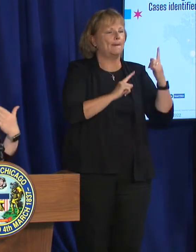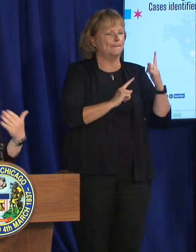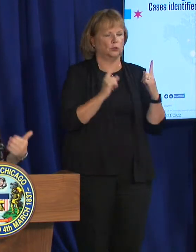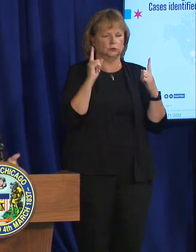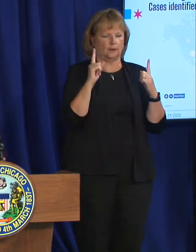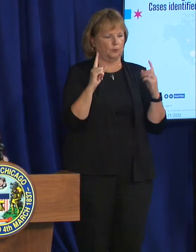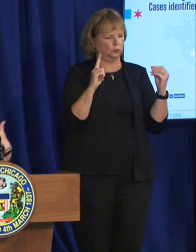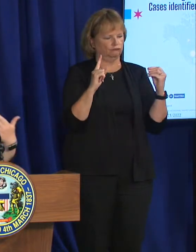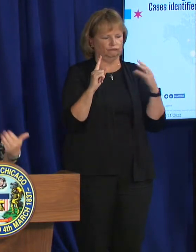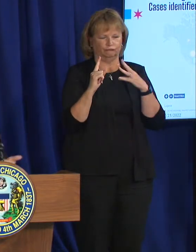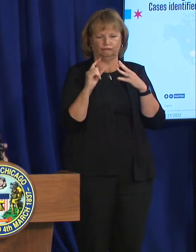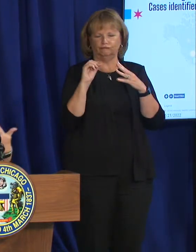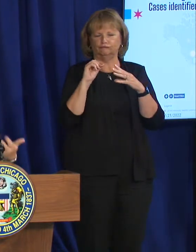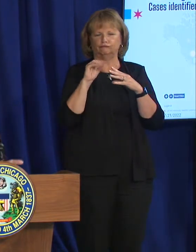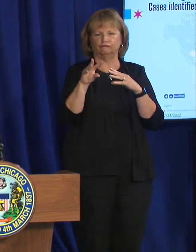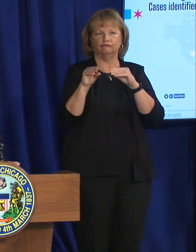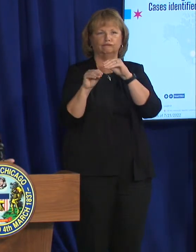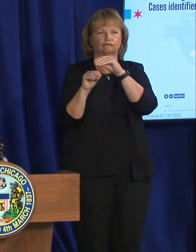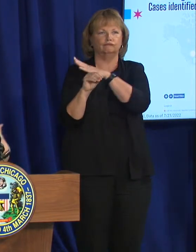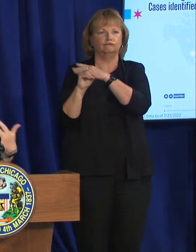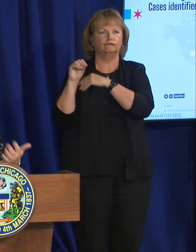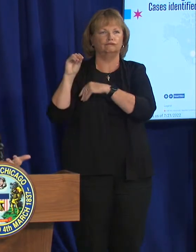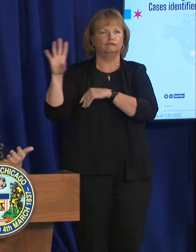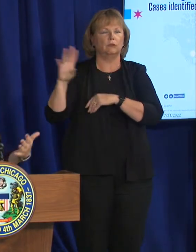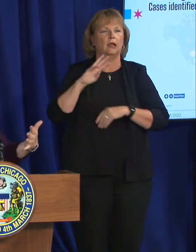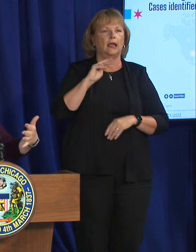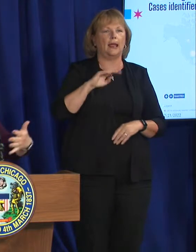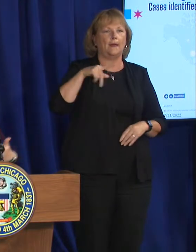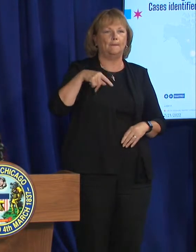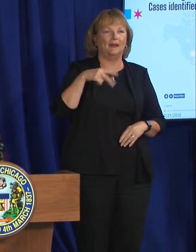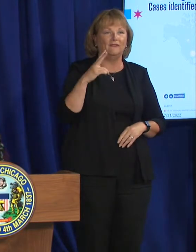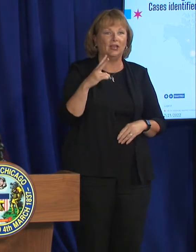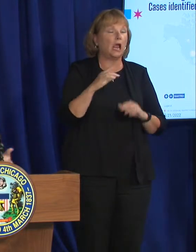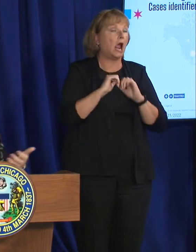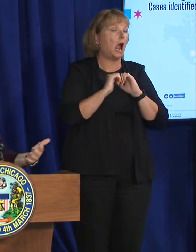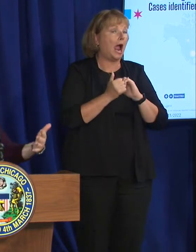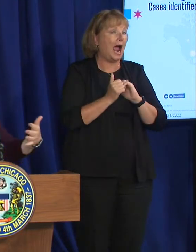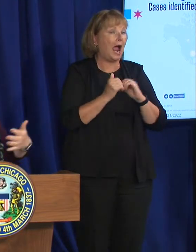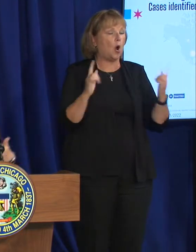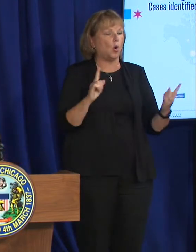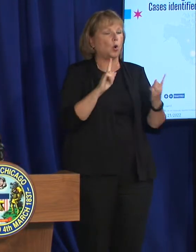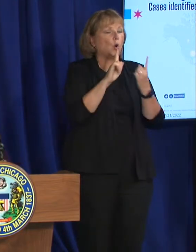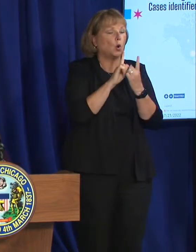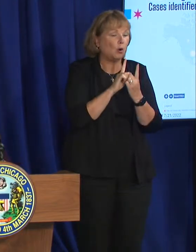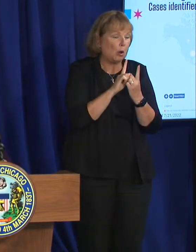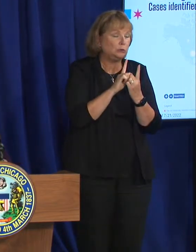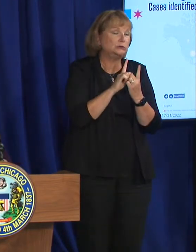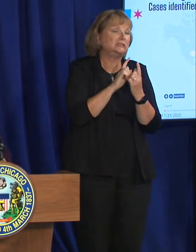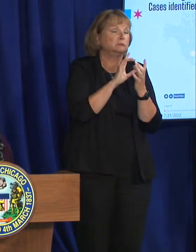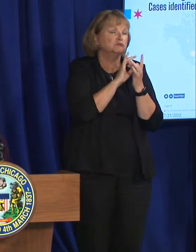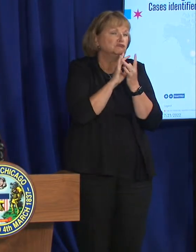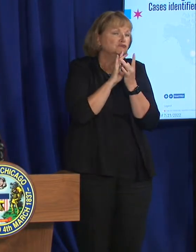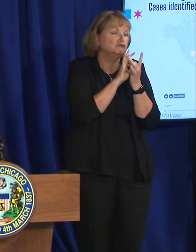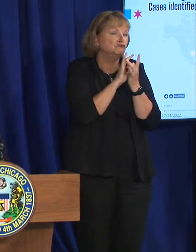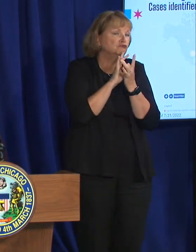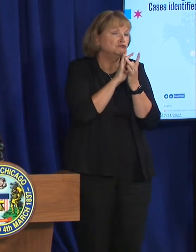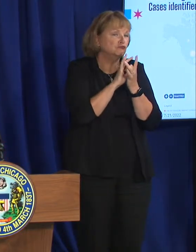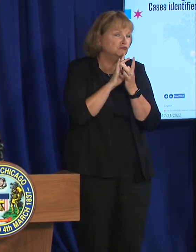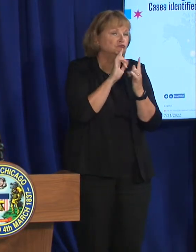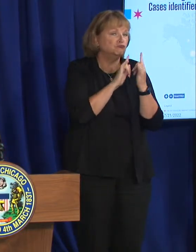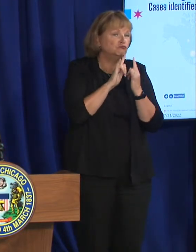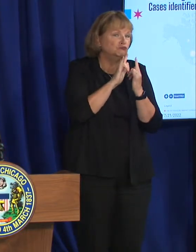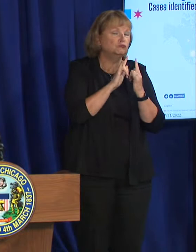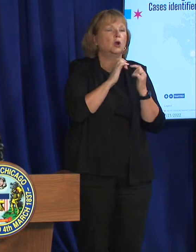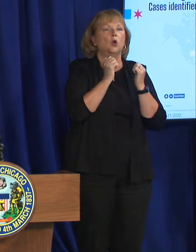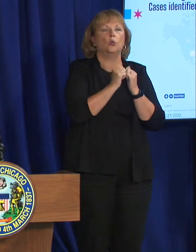-person transmission of this virus. It's spread through close, often intimate contact, especially